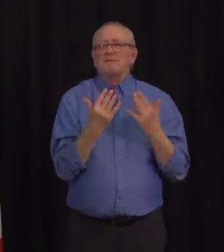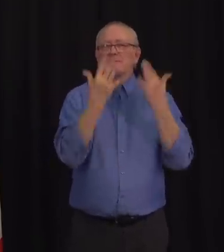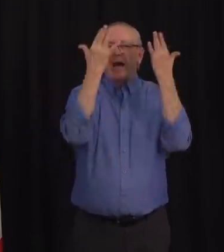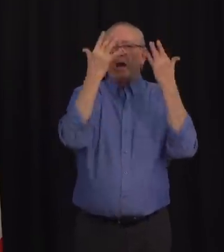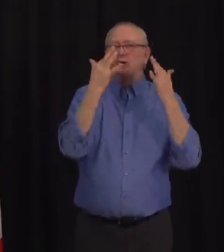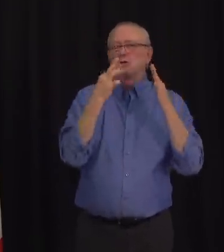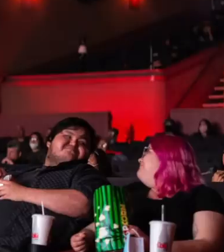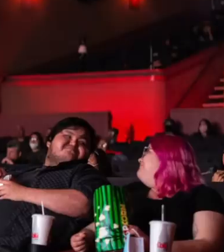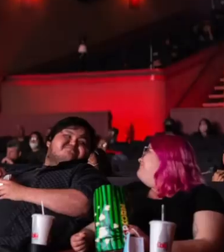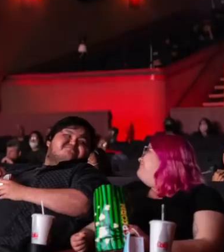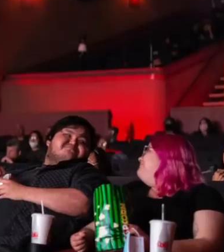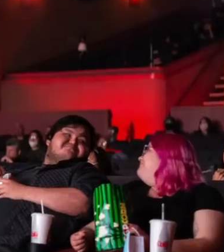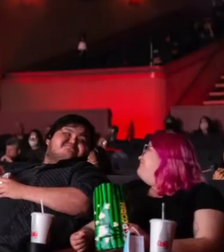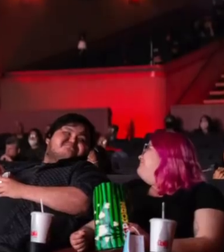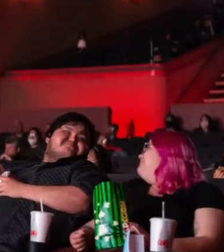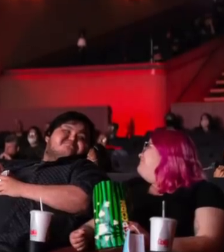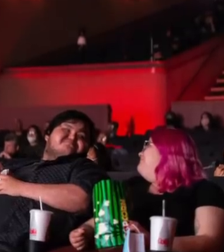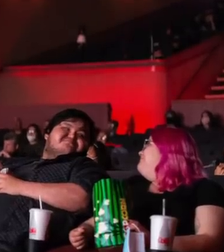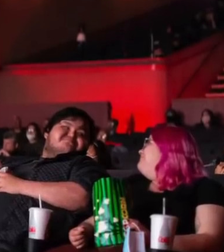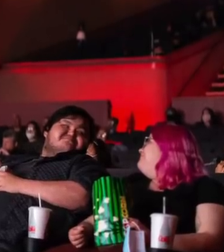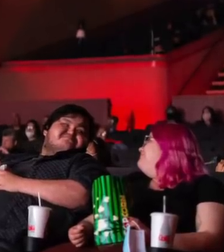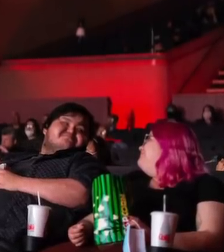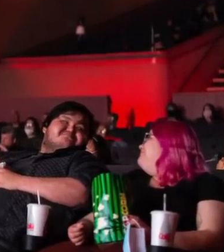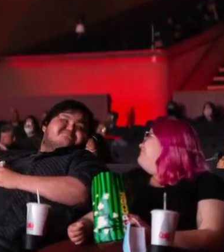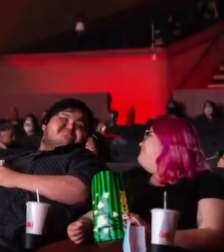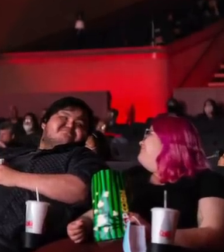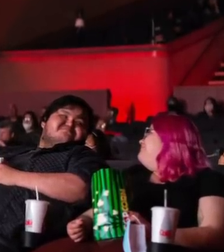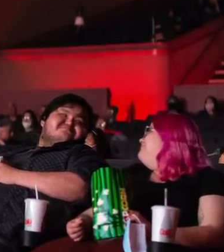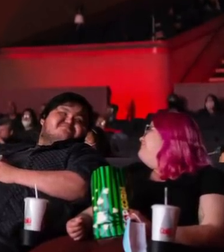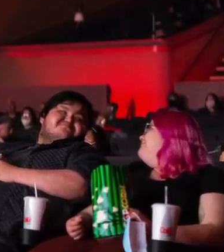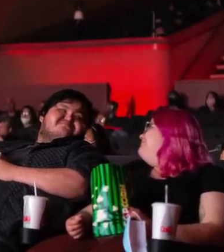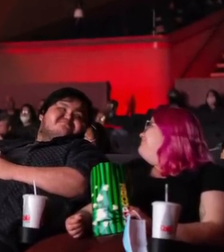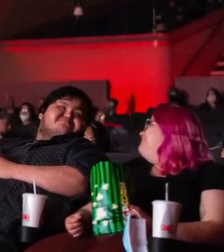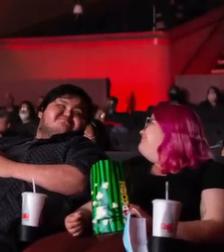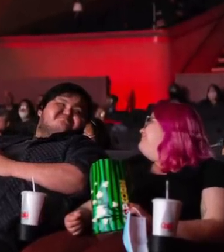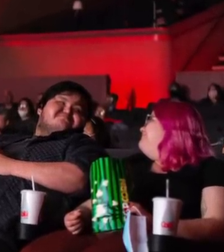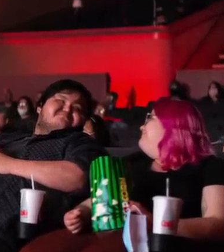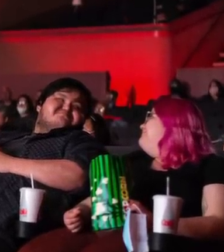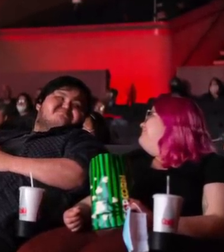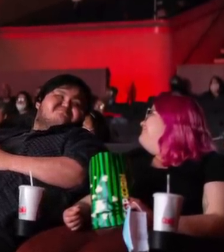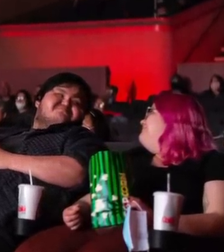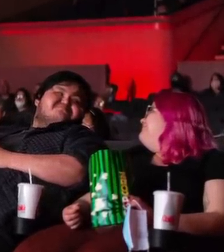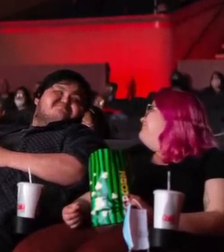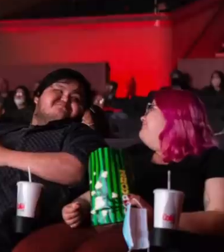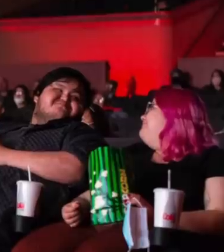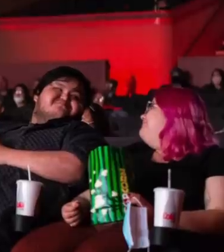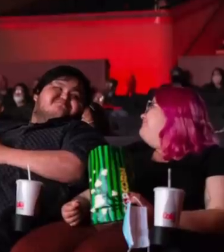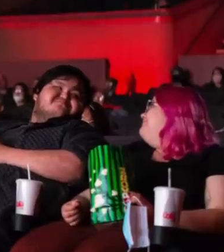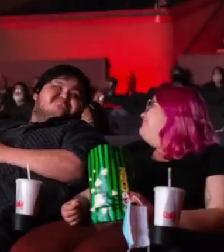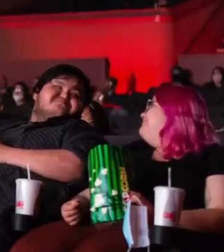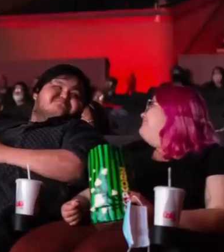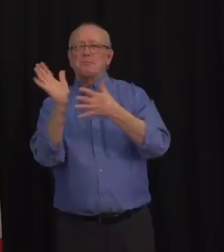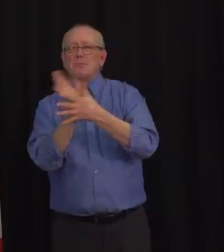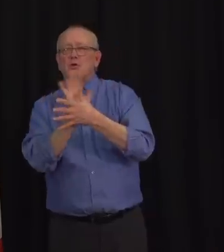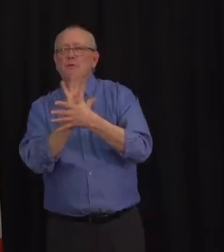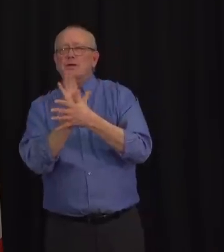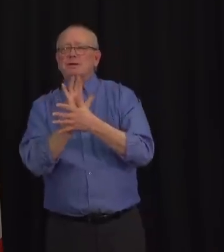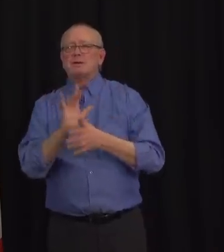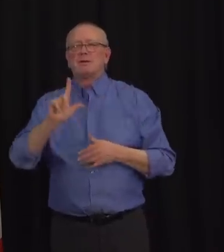whichever is more. This includes entertainment and event services such as movie theaters, libraries,